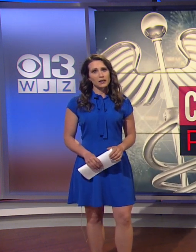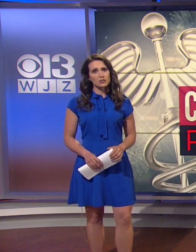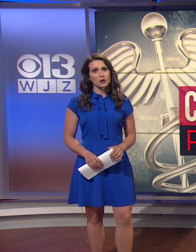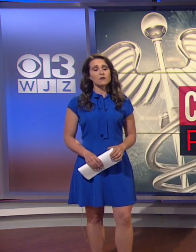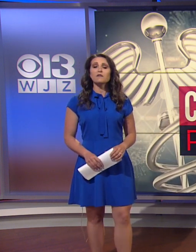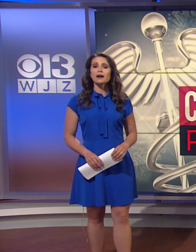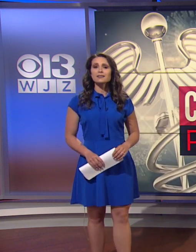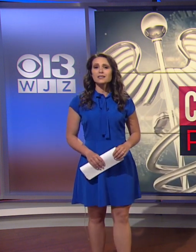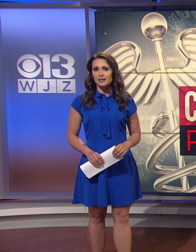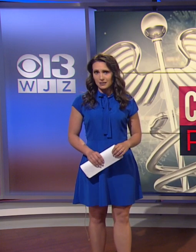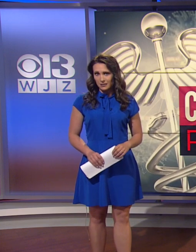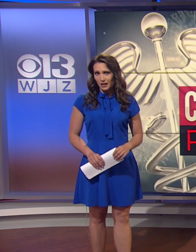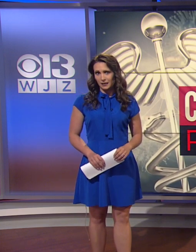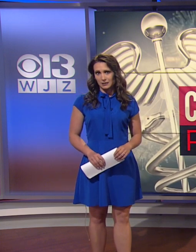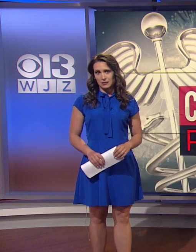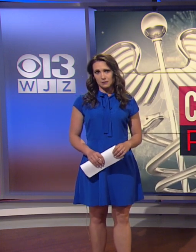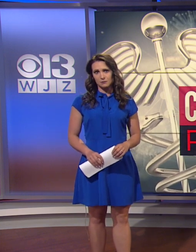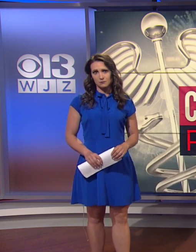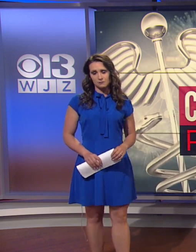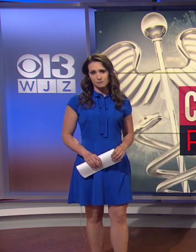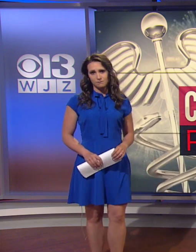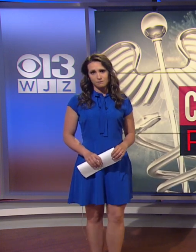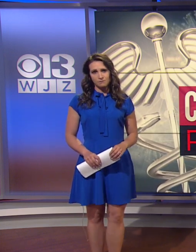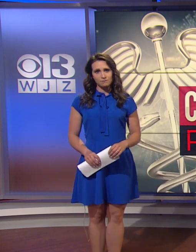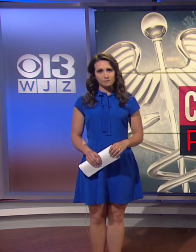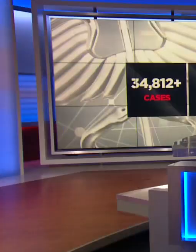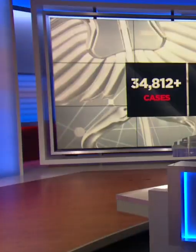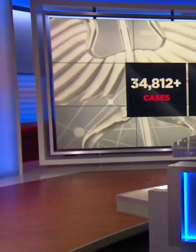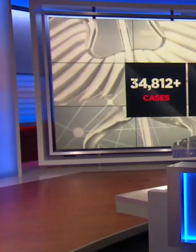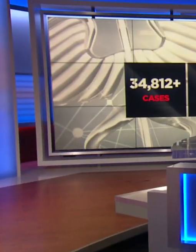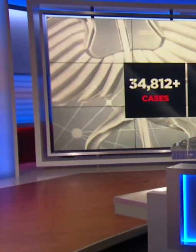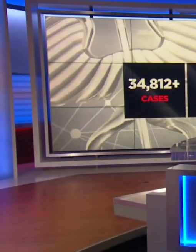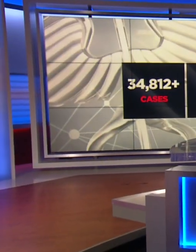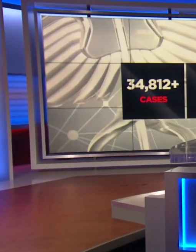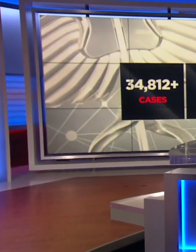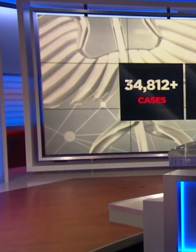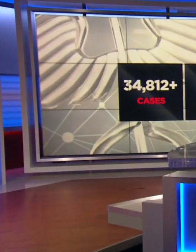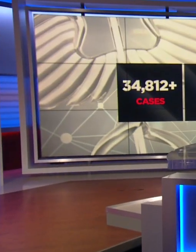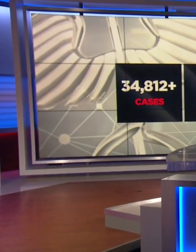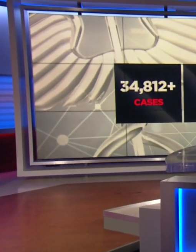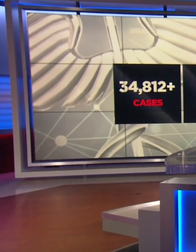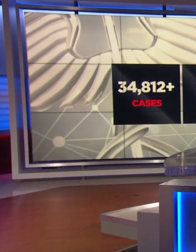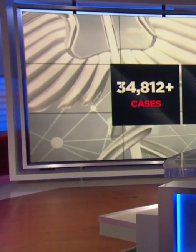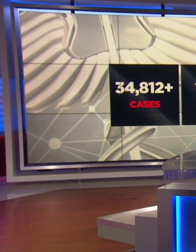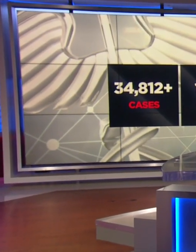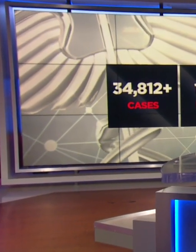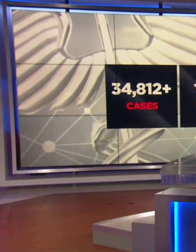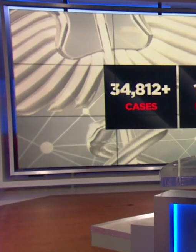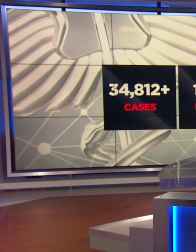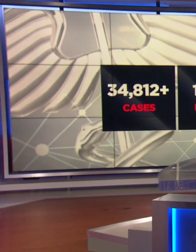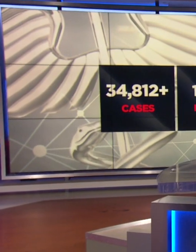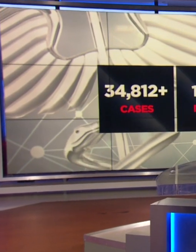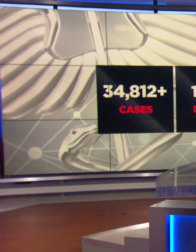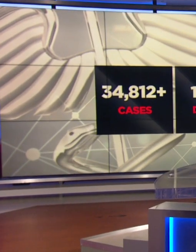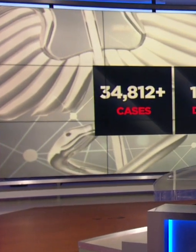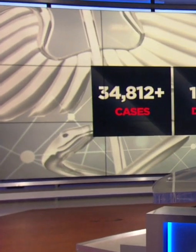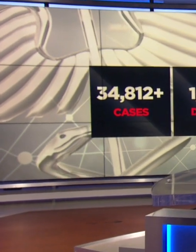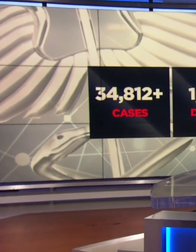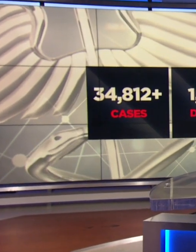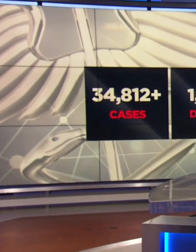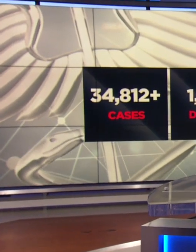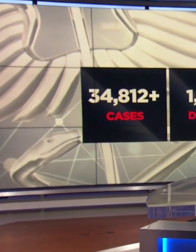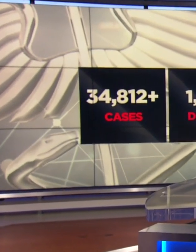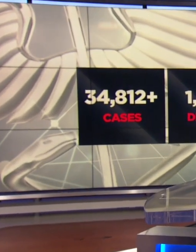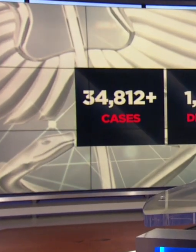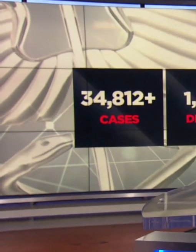was made based on the facts and science. These are the numbers Governor Hogan has been watching very closely. Now, come Friday night at